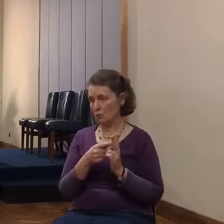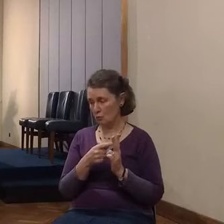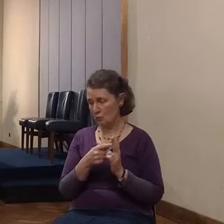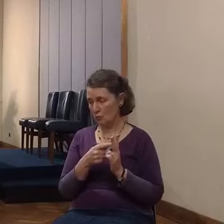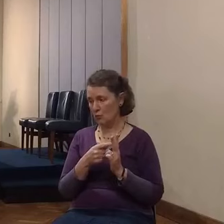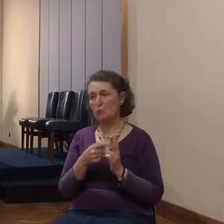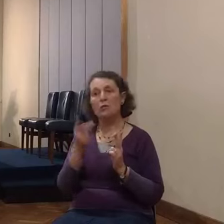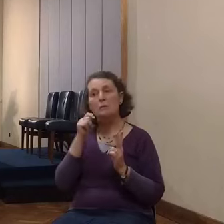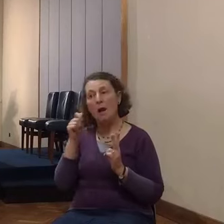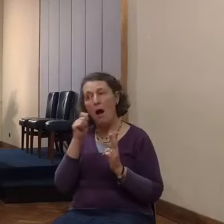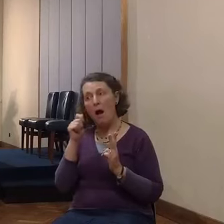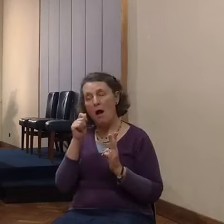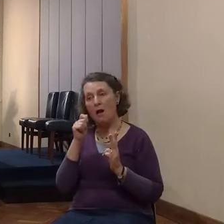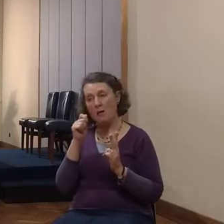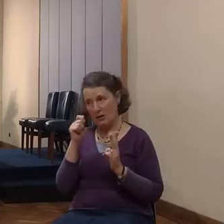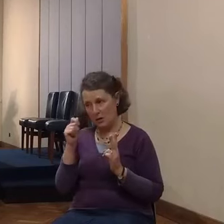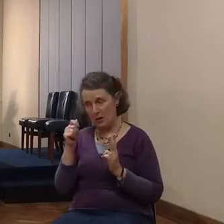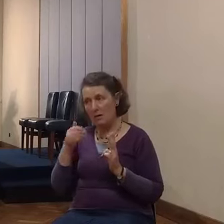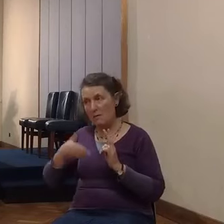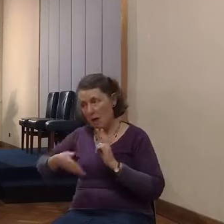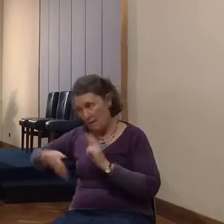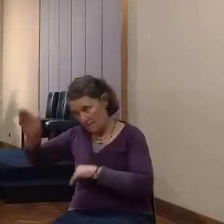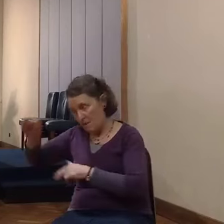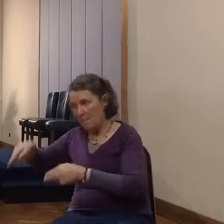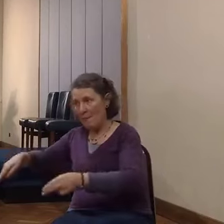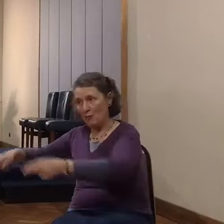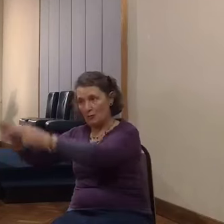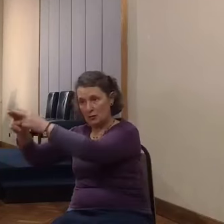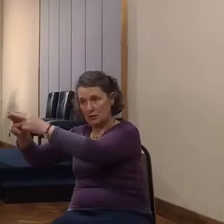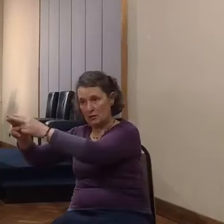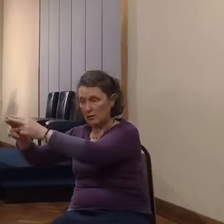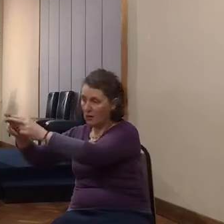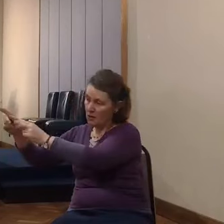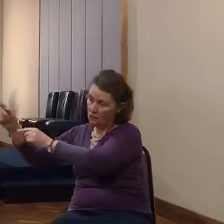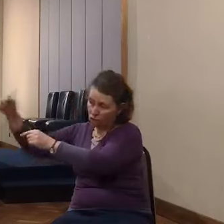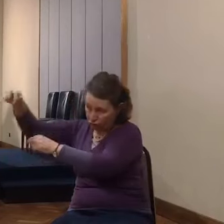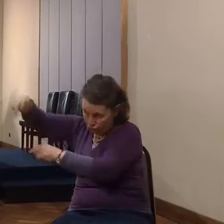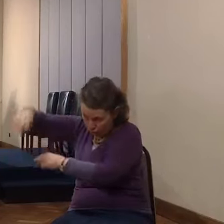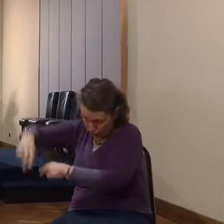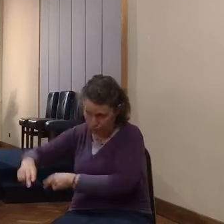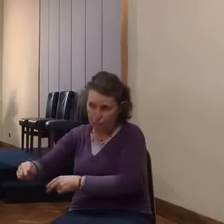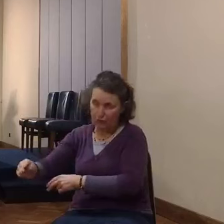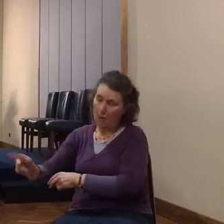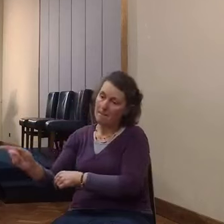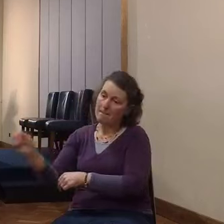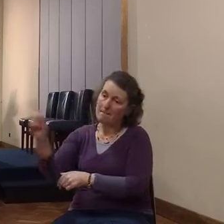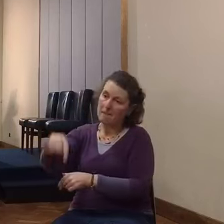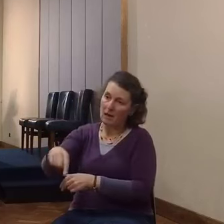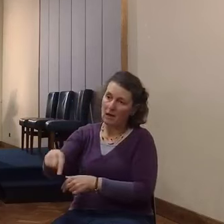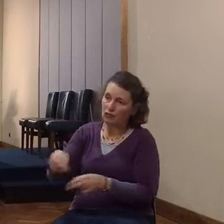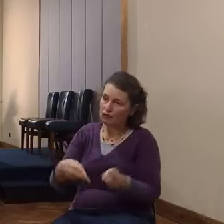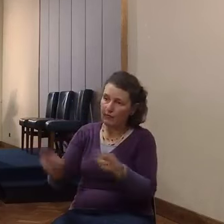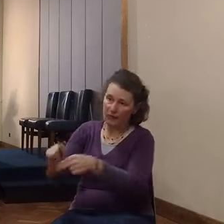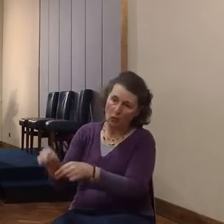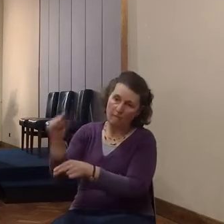mountain, passed over and came to Joshua, the son of Nun, told him all things, but they fell them.